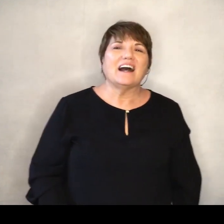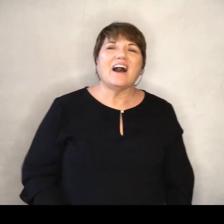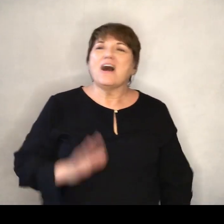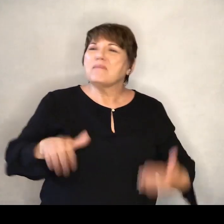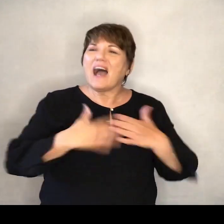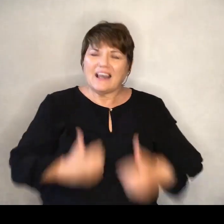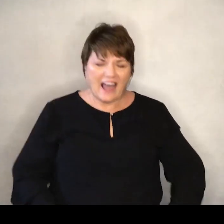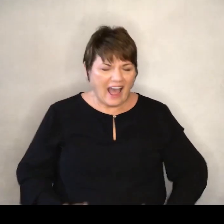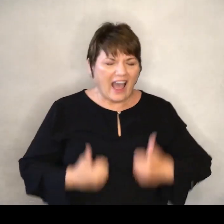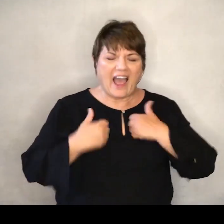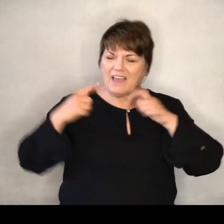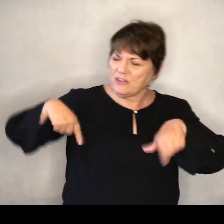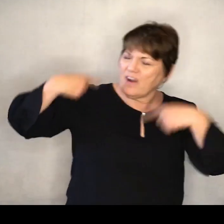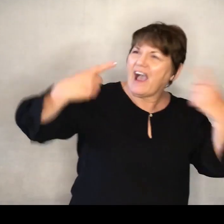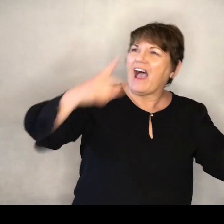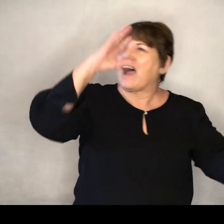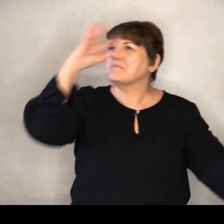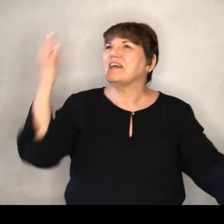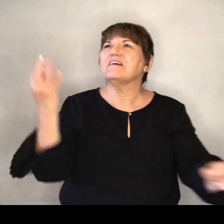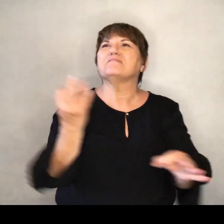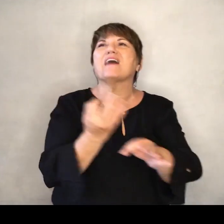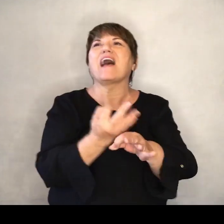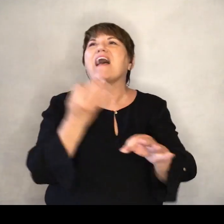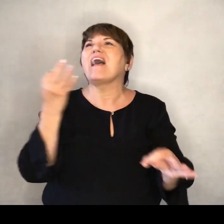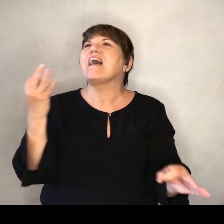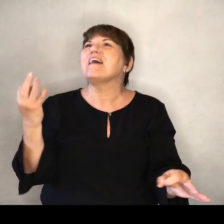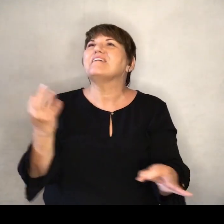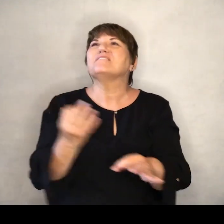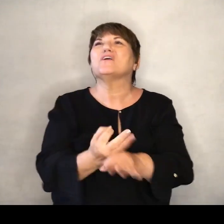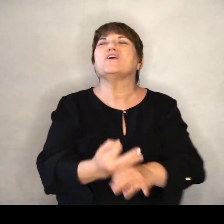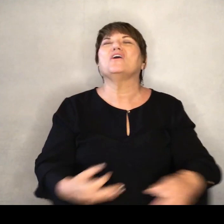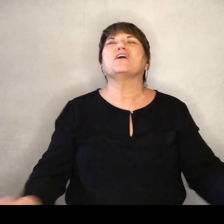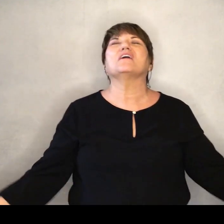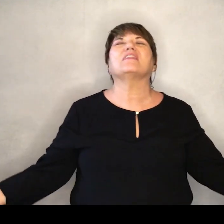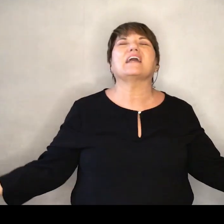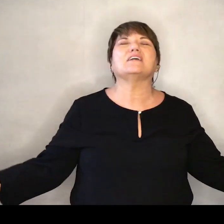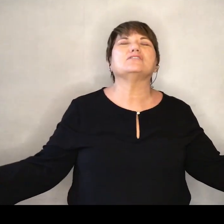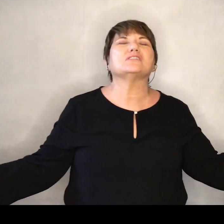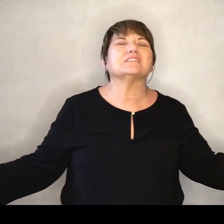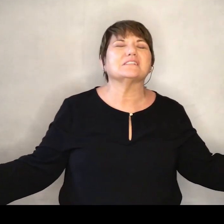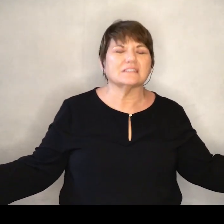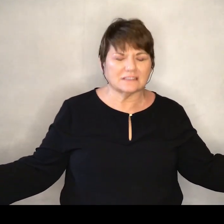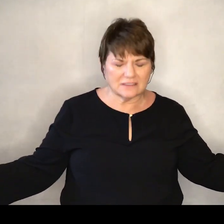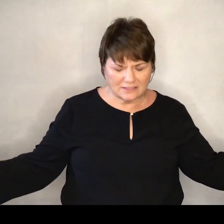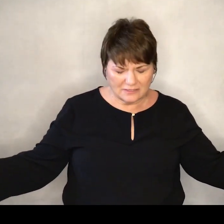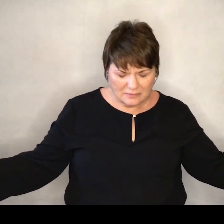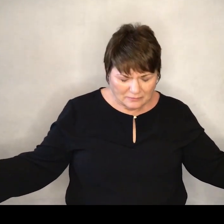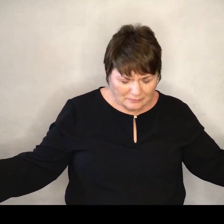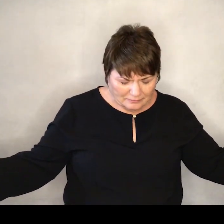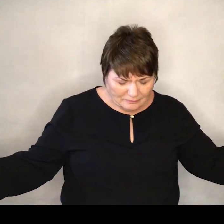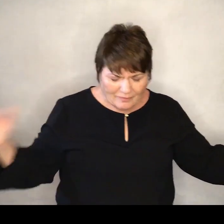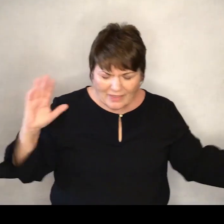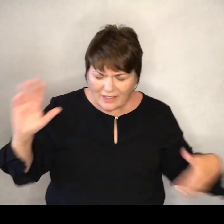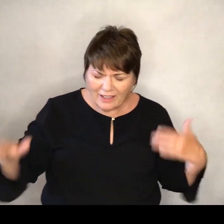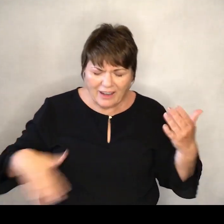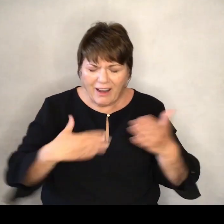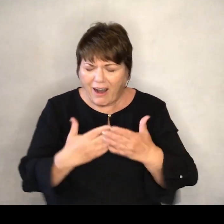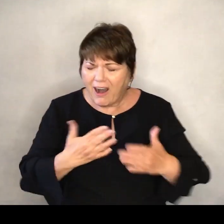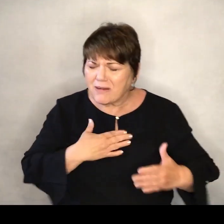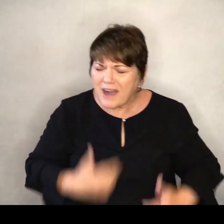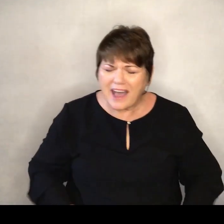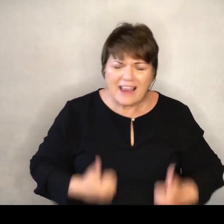all my life you have been praying, all